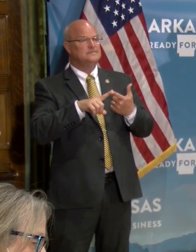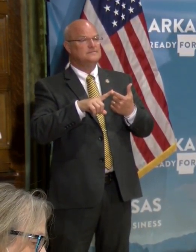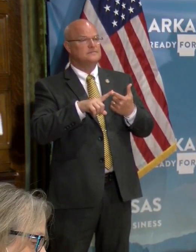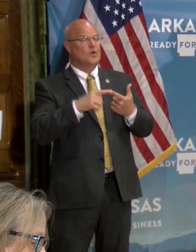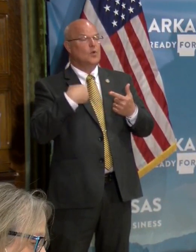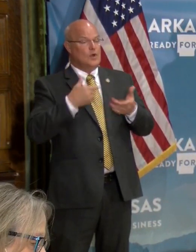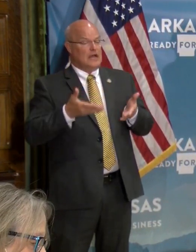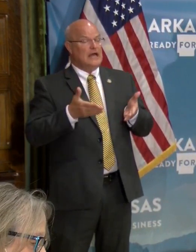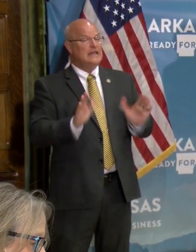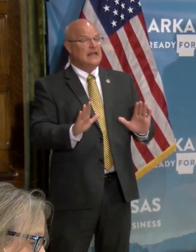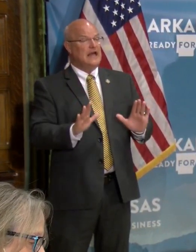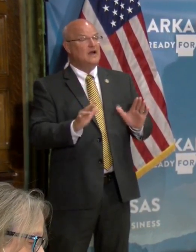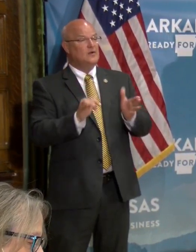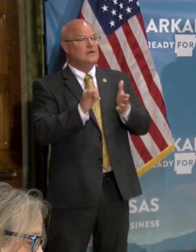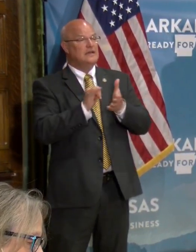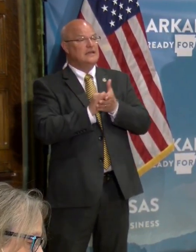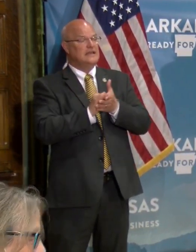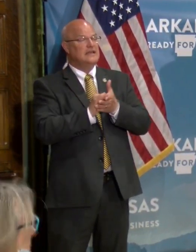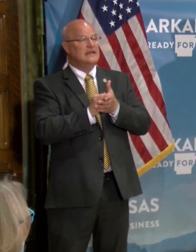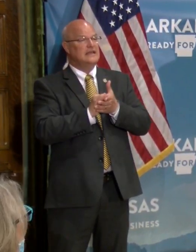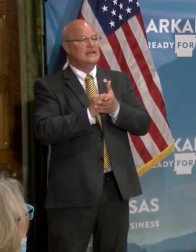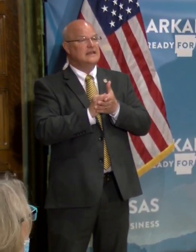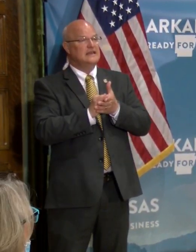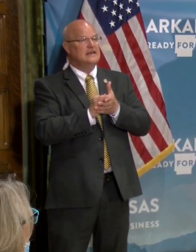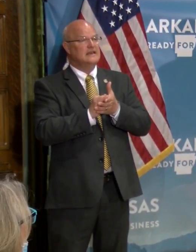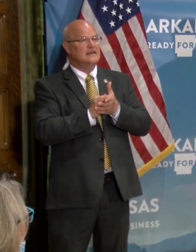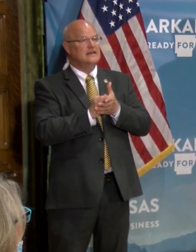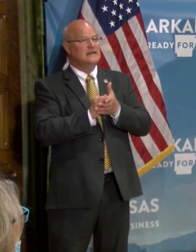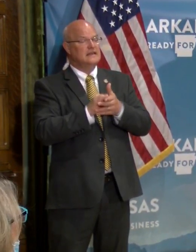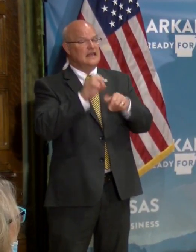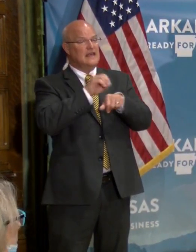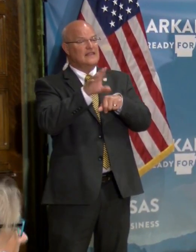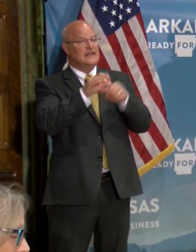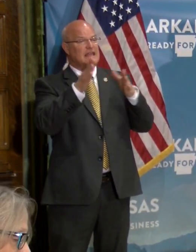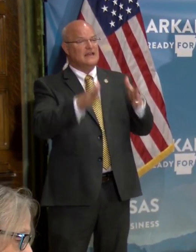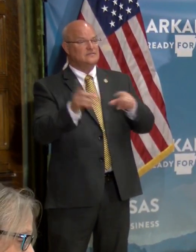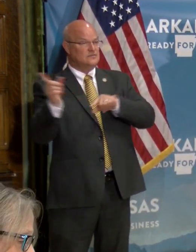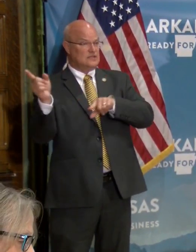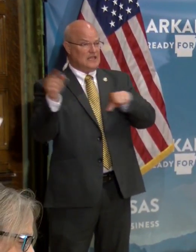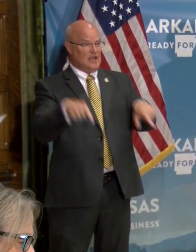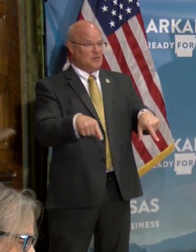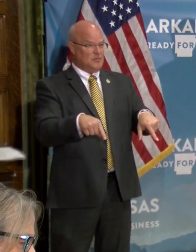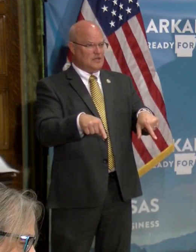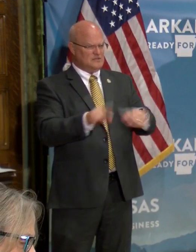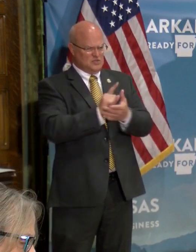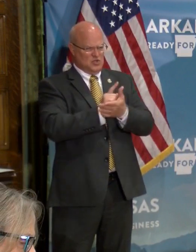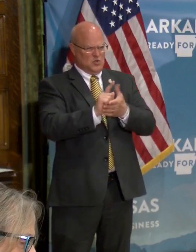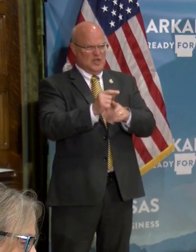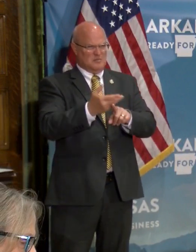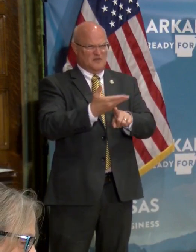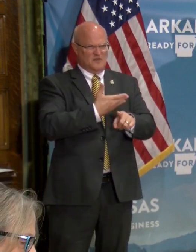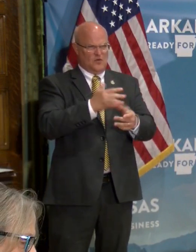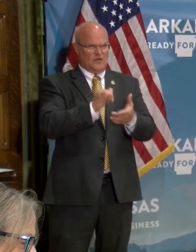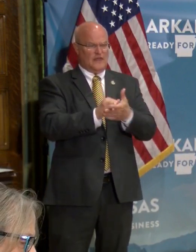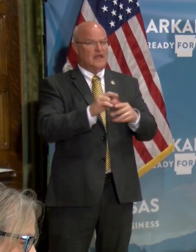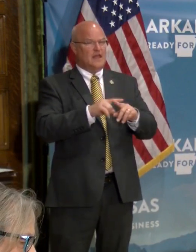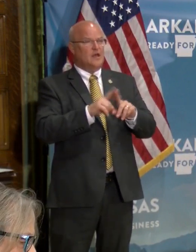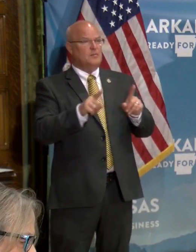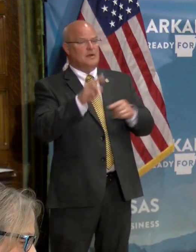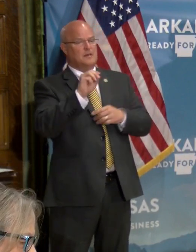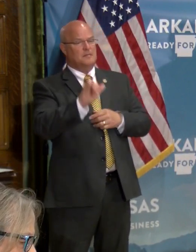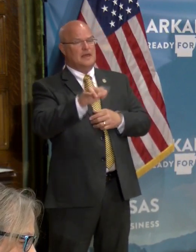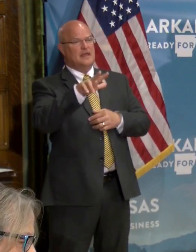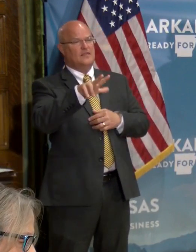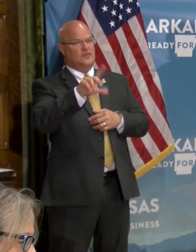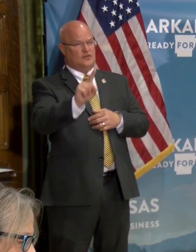we're, we're allowing the, um, the, uh, uh, to come in, believe a week before that, but it's, uh, May